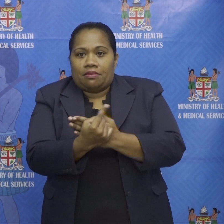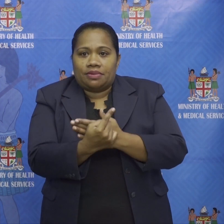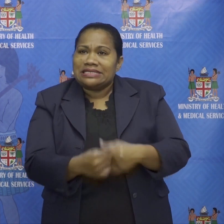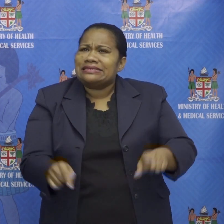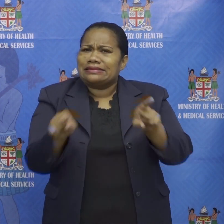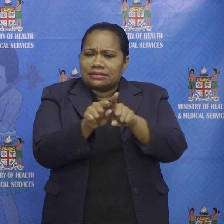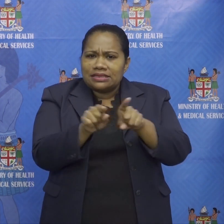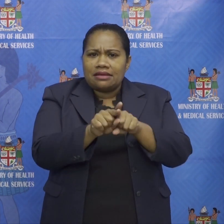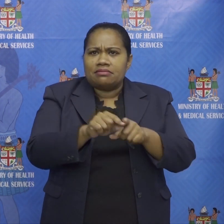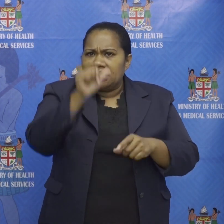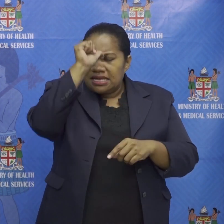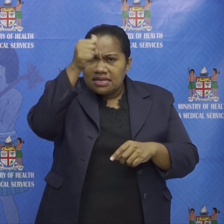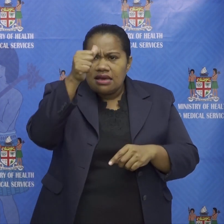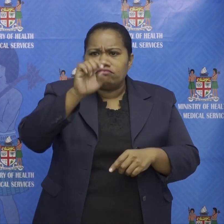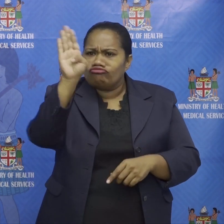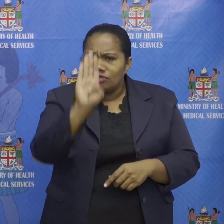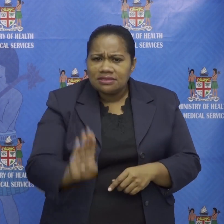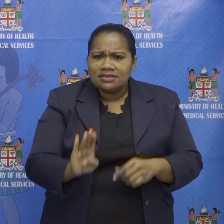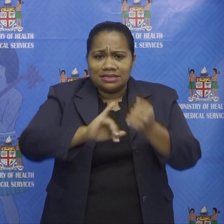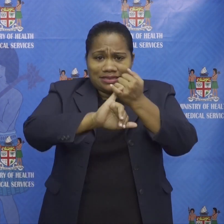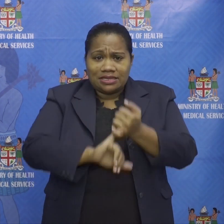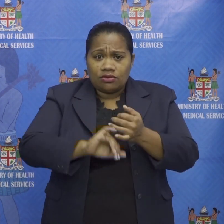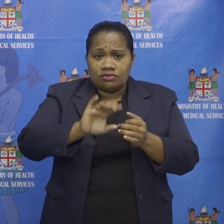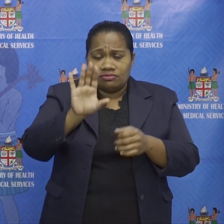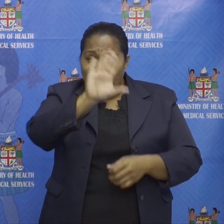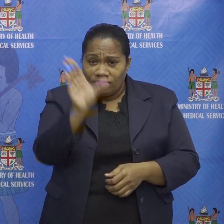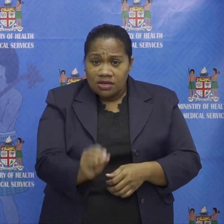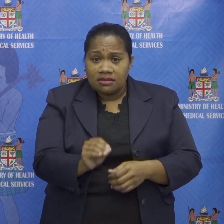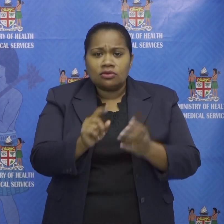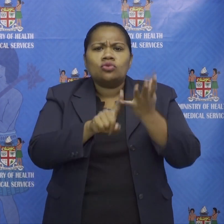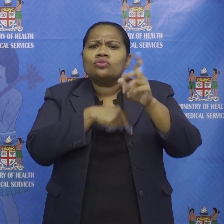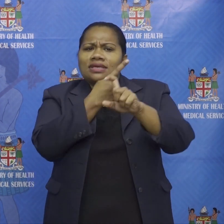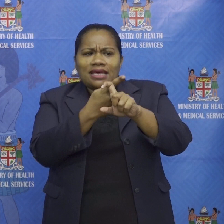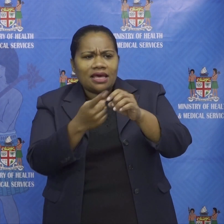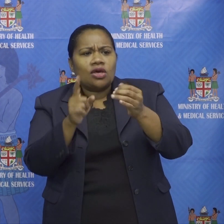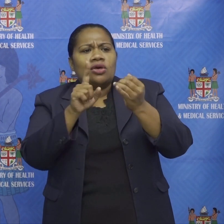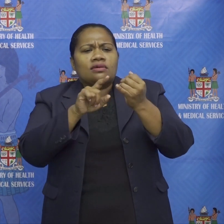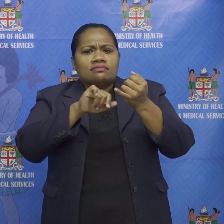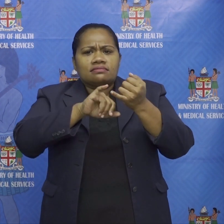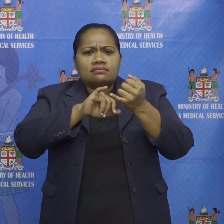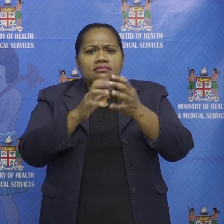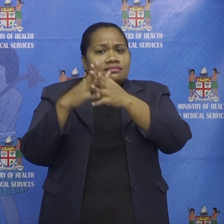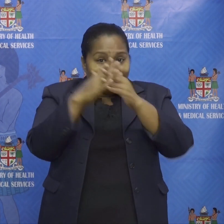India Brazil South Africa the United Kingdom and United States are enduring